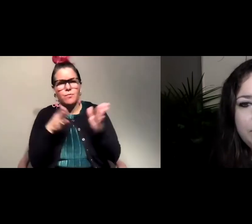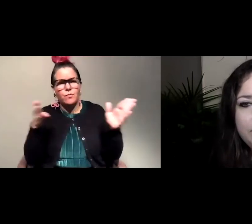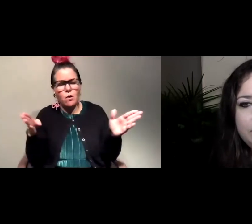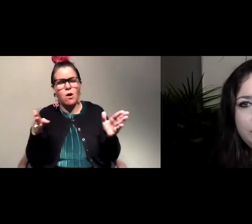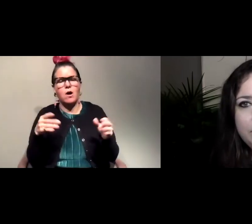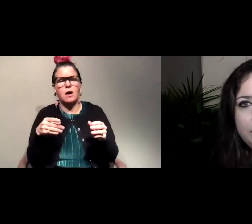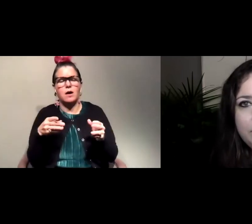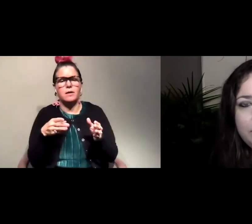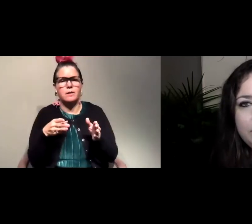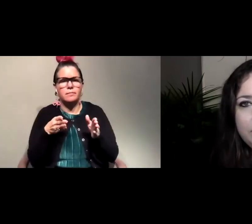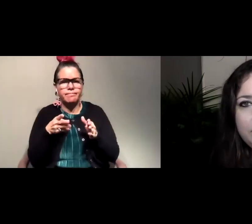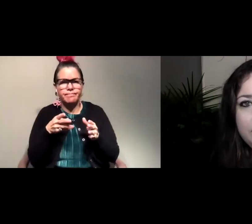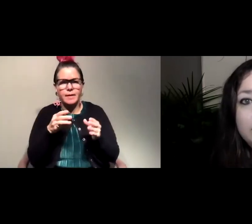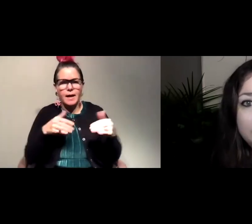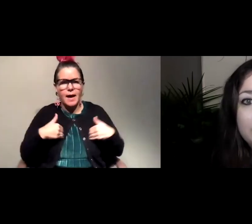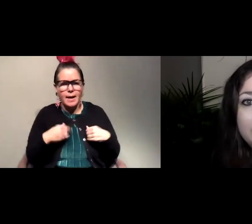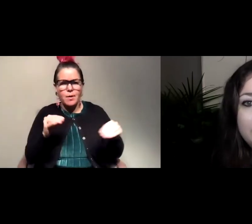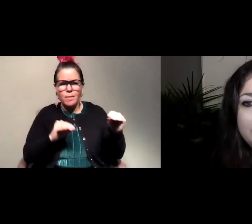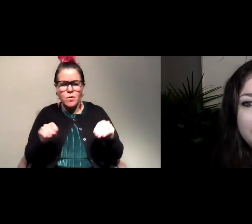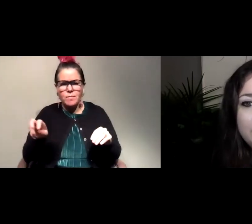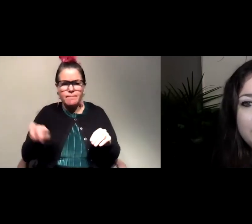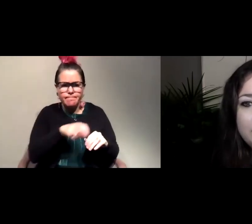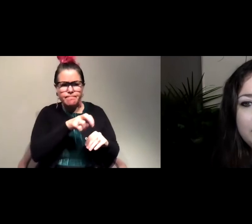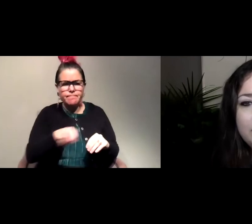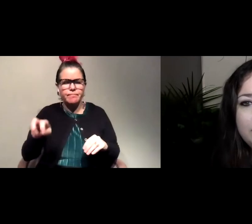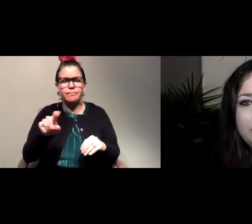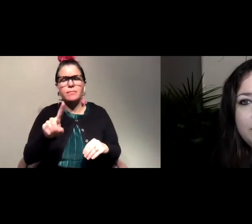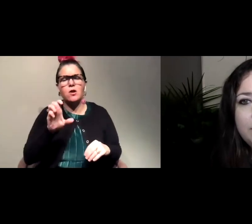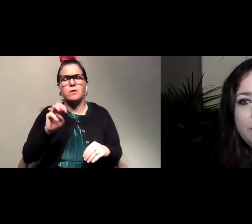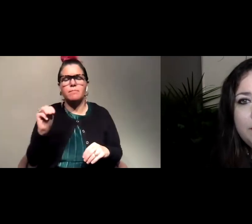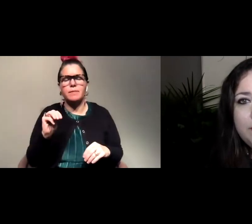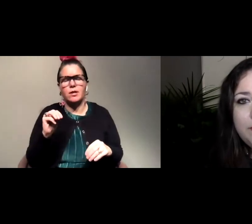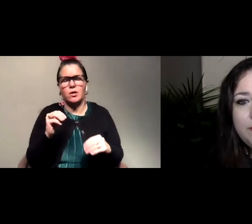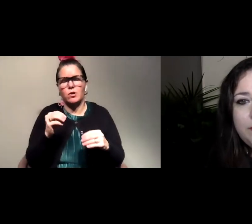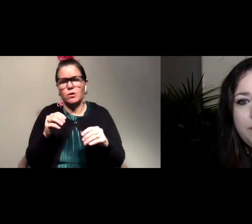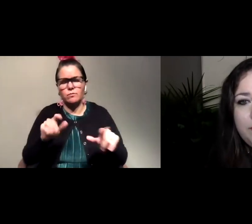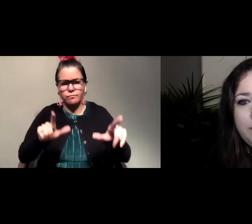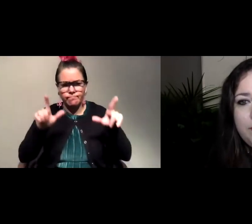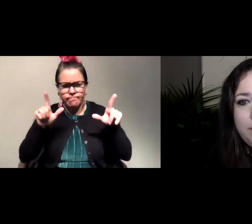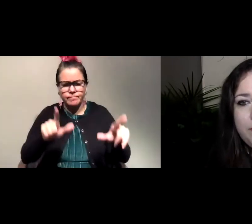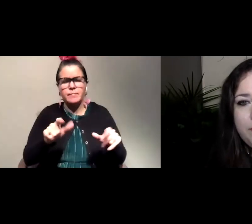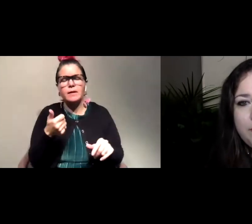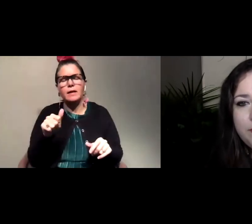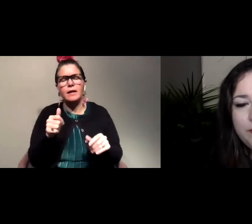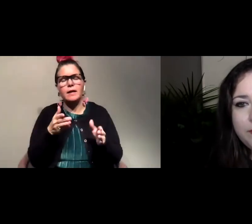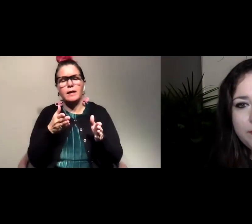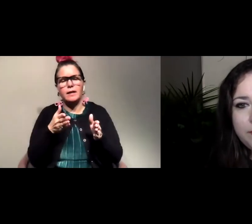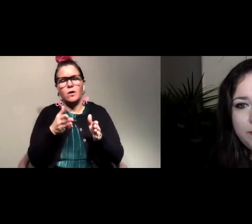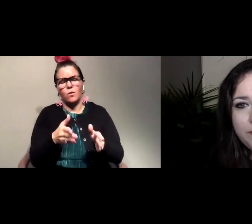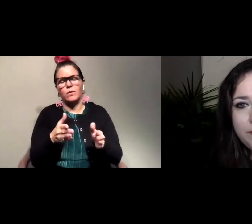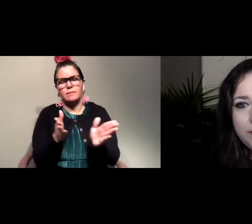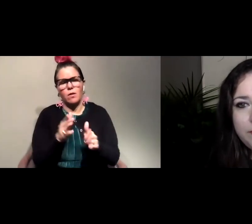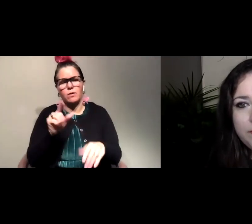of animal movement and it was done at a hundred meter resolution so any corridor that's smaller than a hundred meters wide